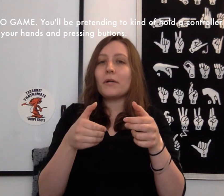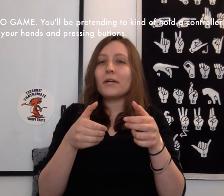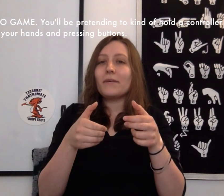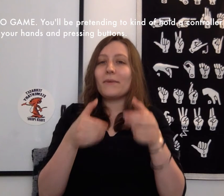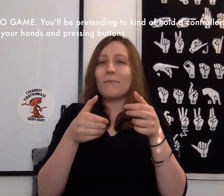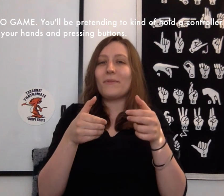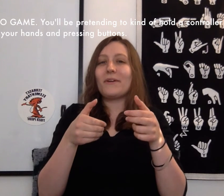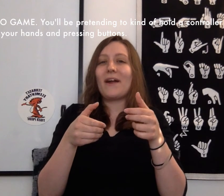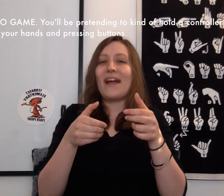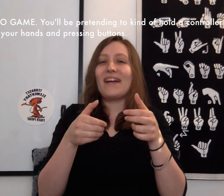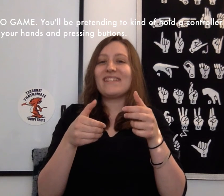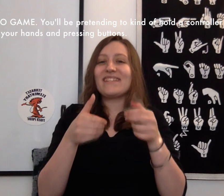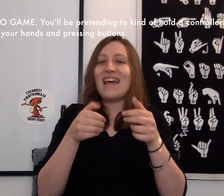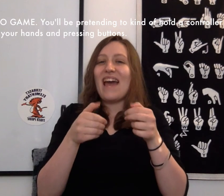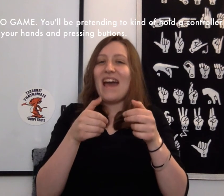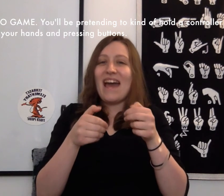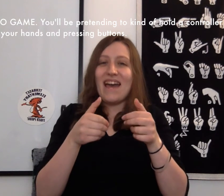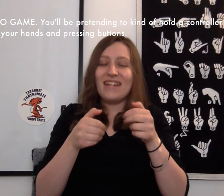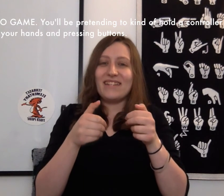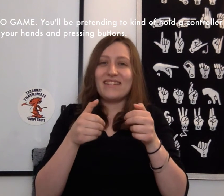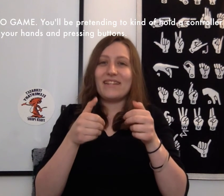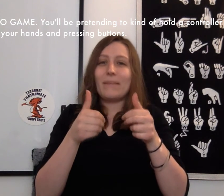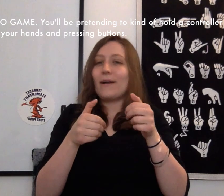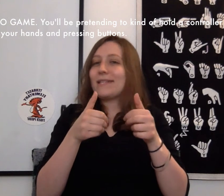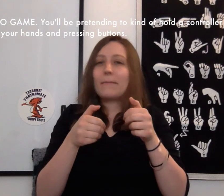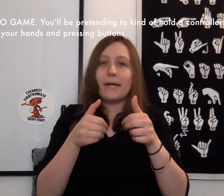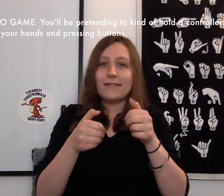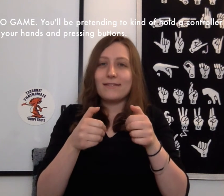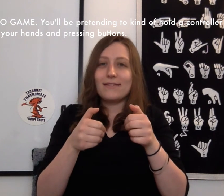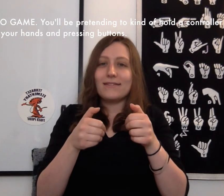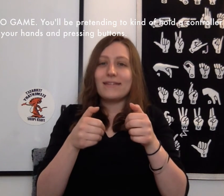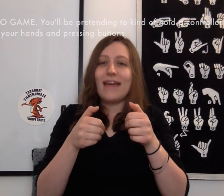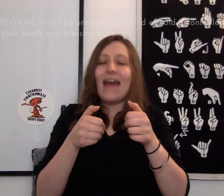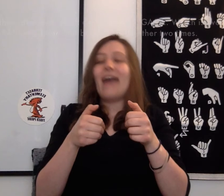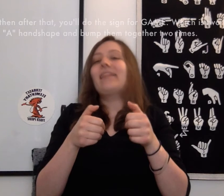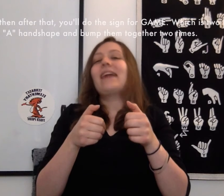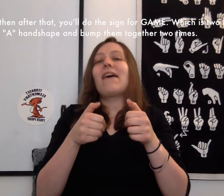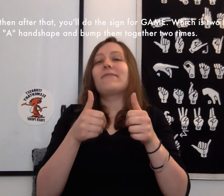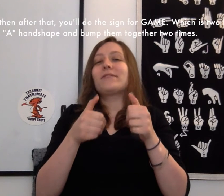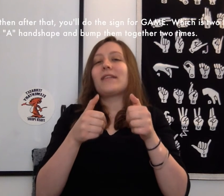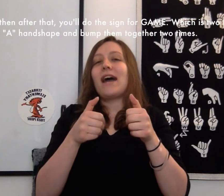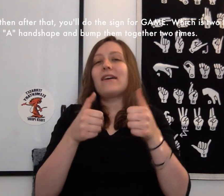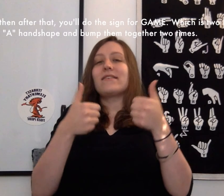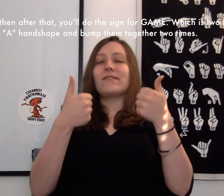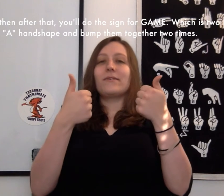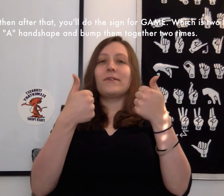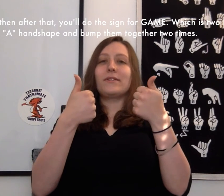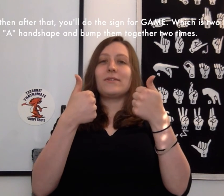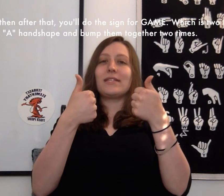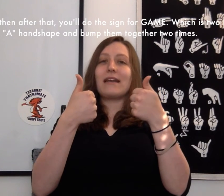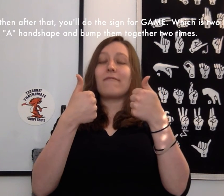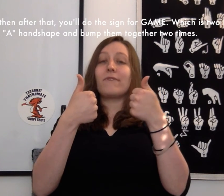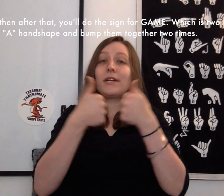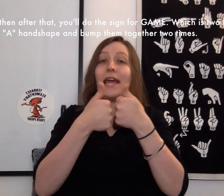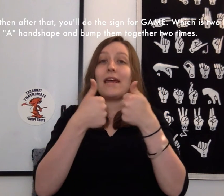with both your hands and pressing buttons. And then after that, you'll do the sign for game,